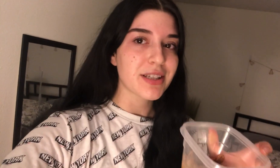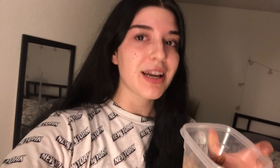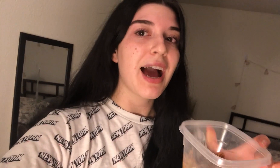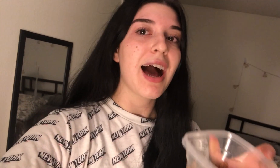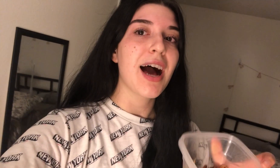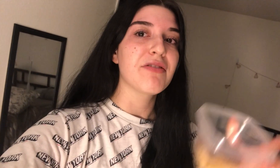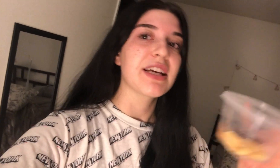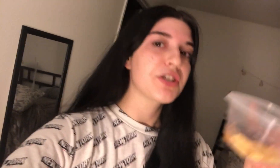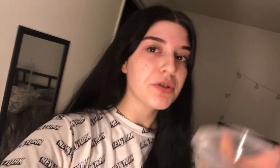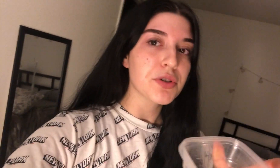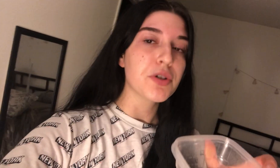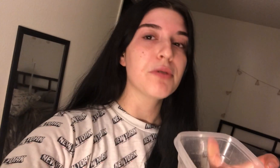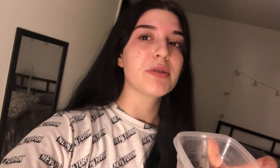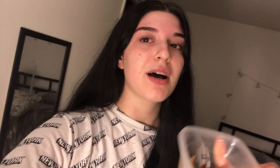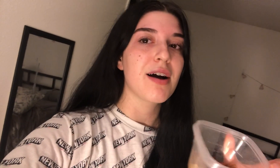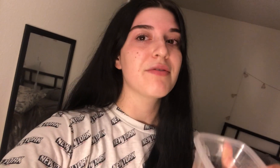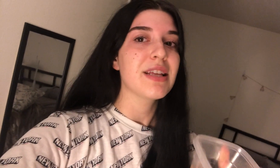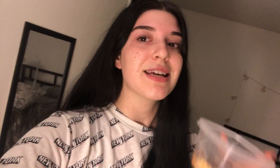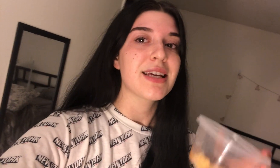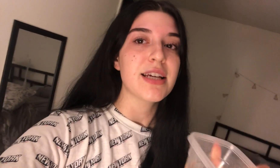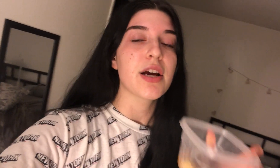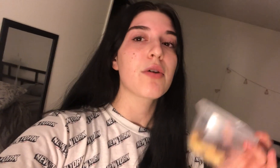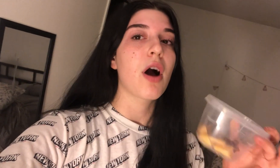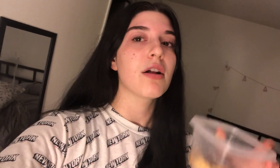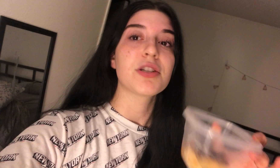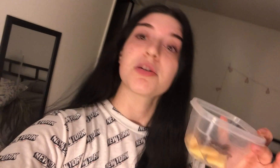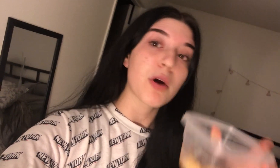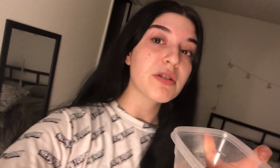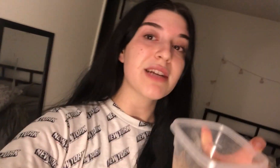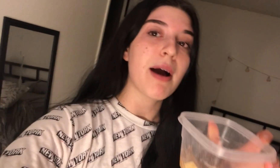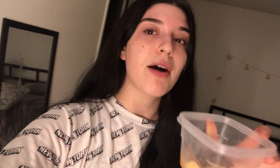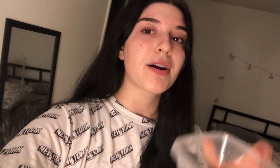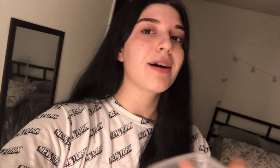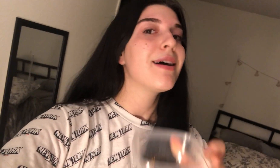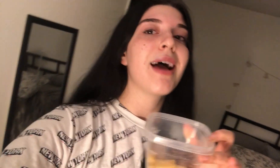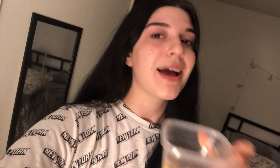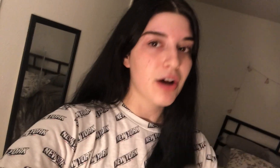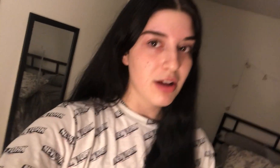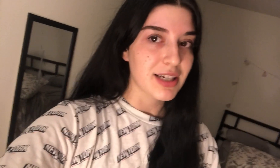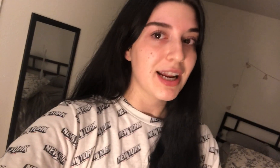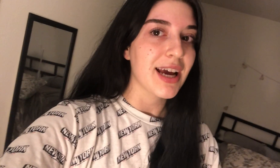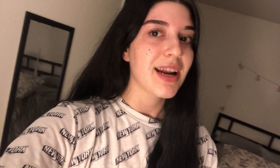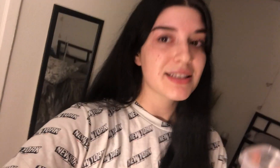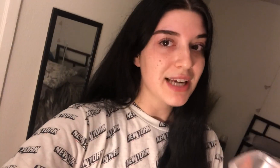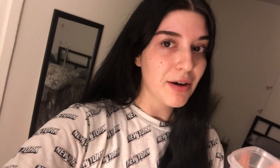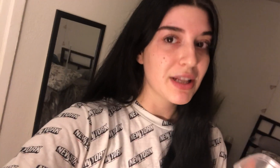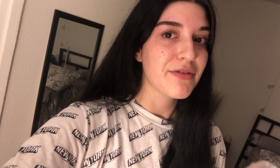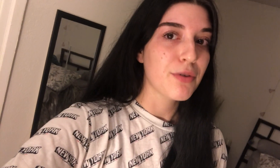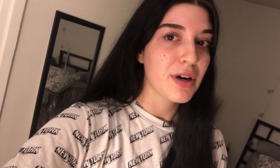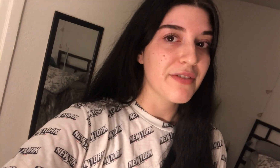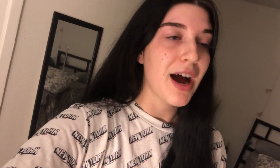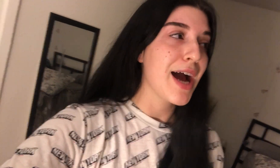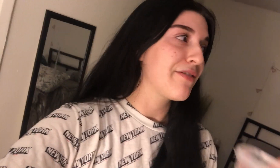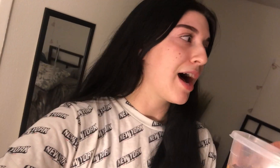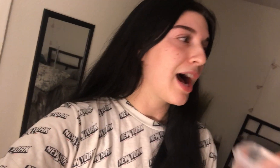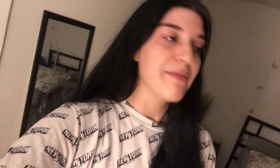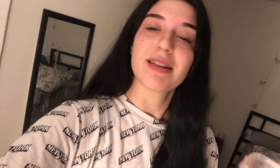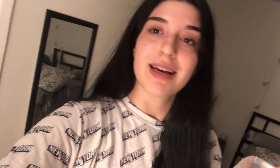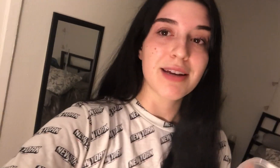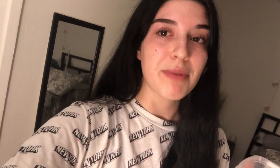just going to have like two scoops of the keto collagen protein powder and call it a night. It's now 11 45. I've been laying in